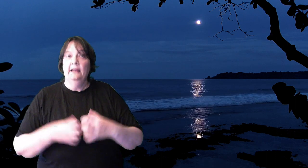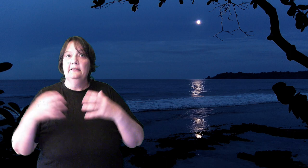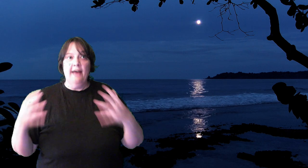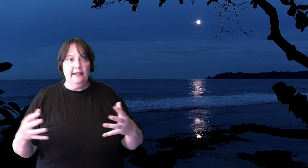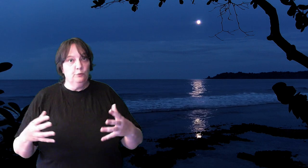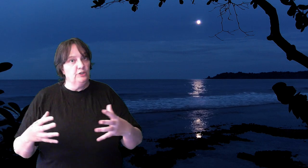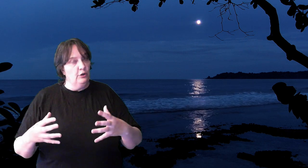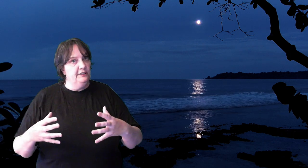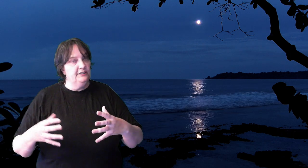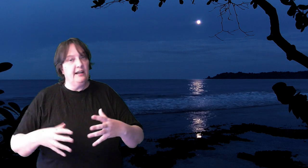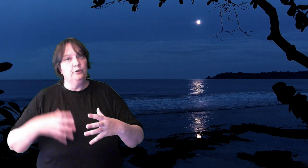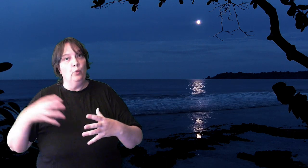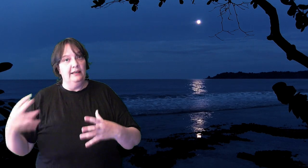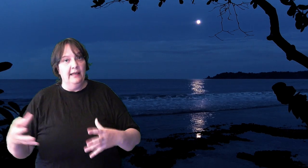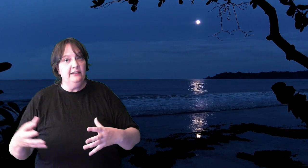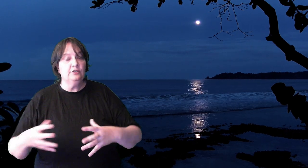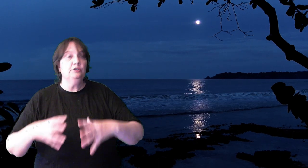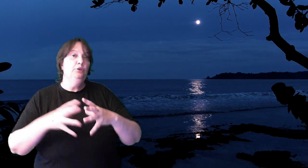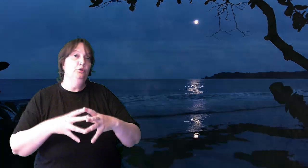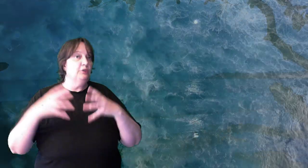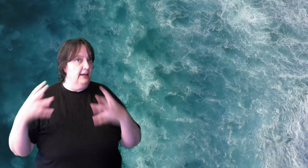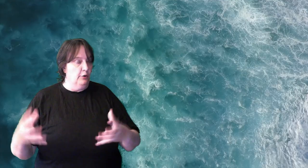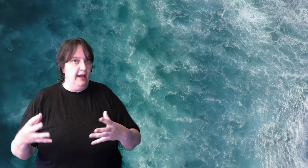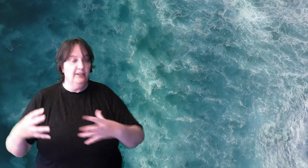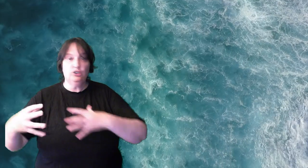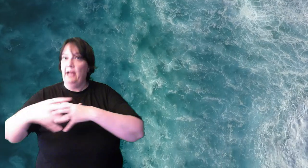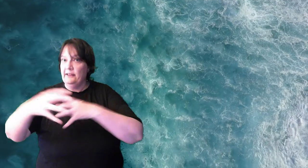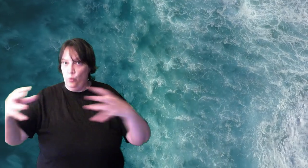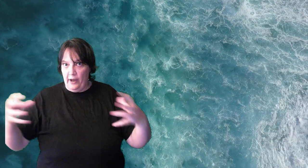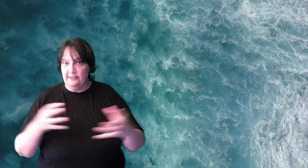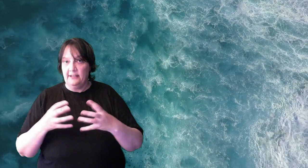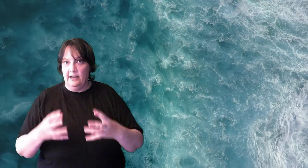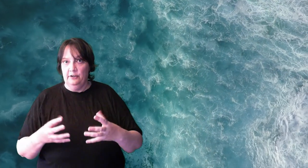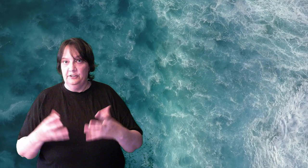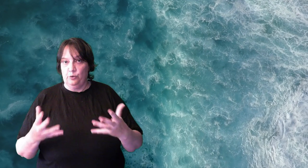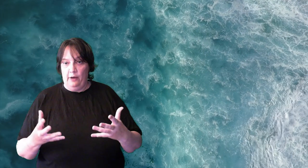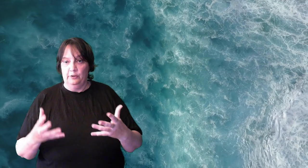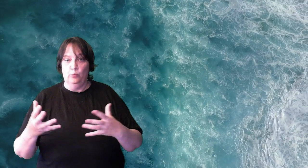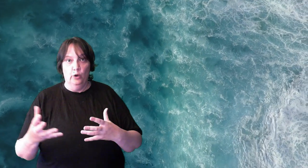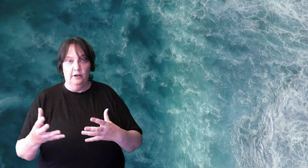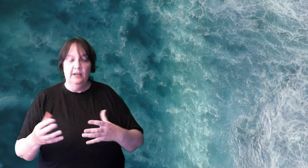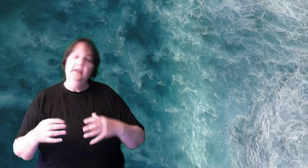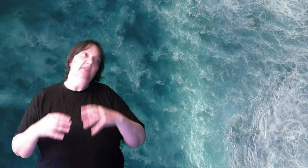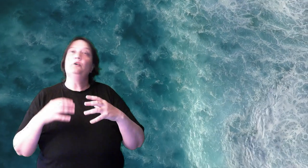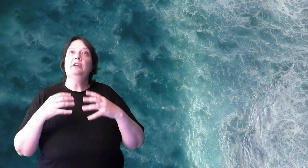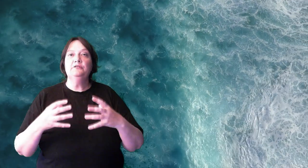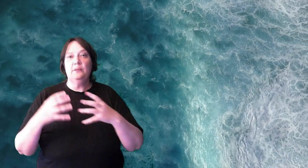That was only discovered way later due to their location and the way that the currents around them work. So give some